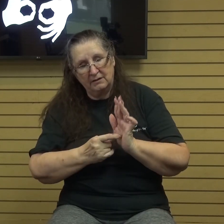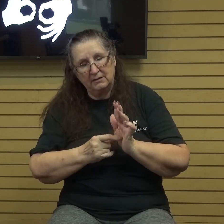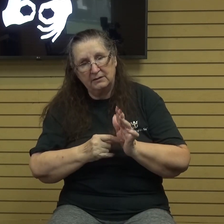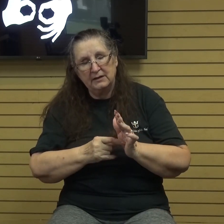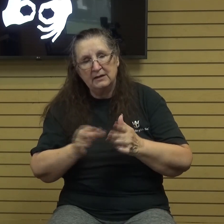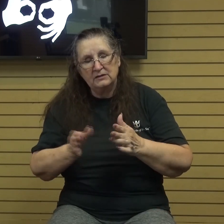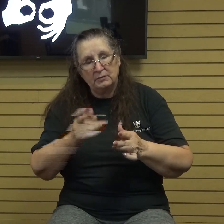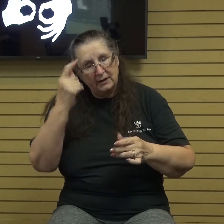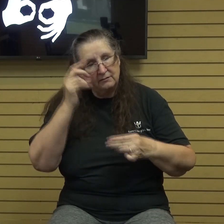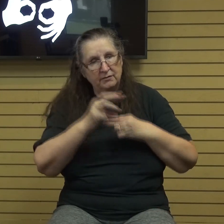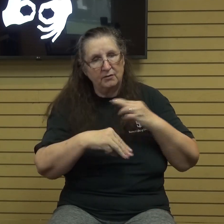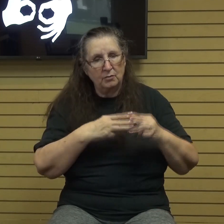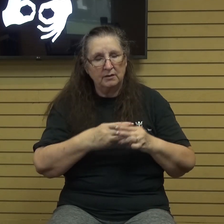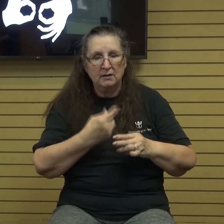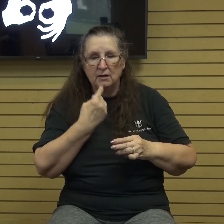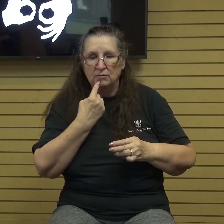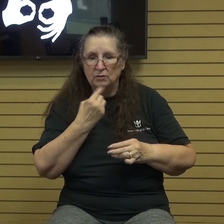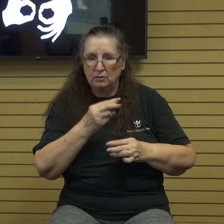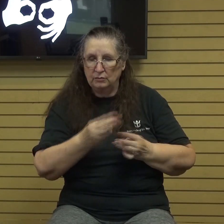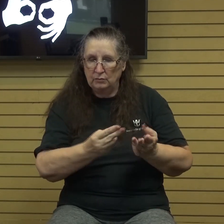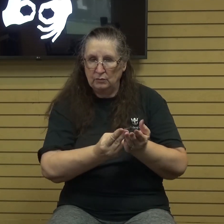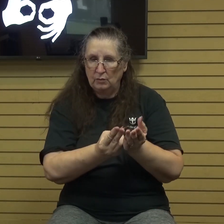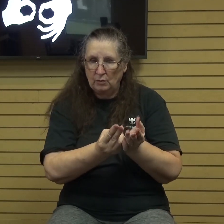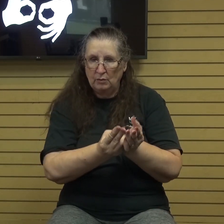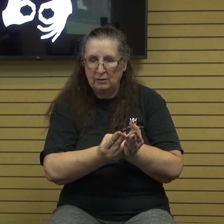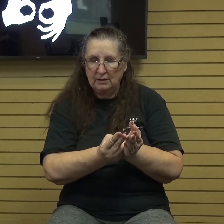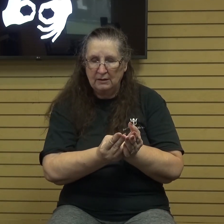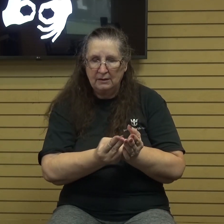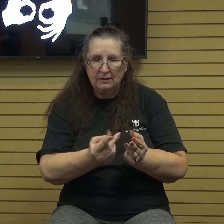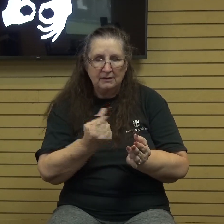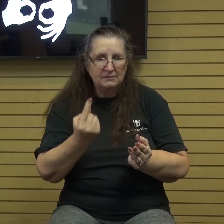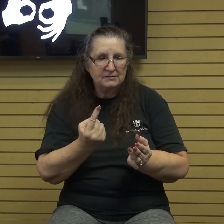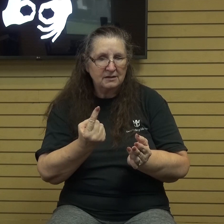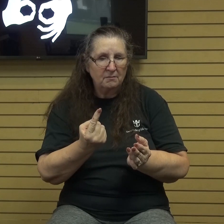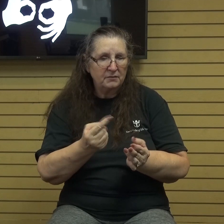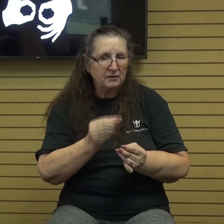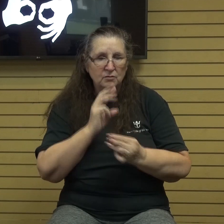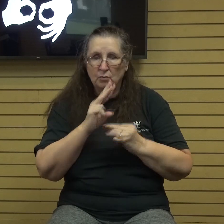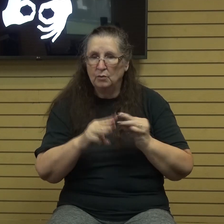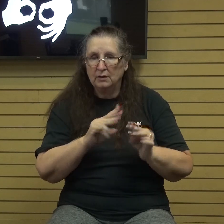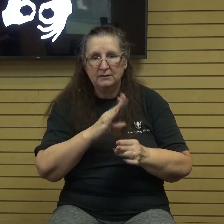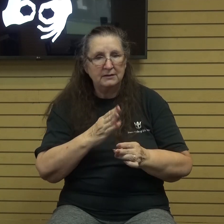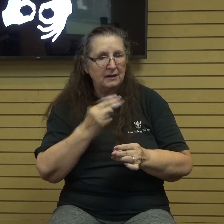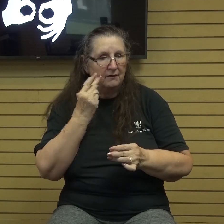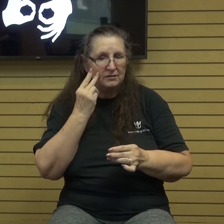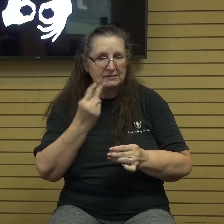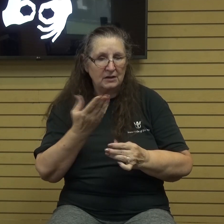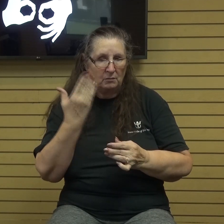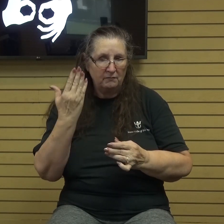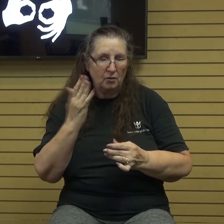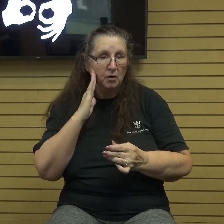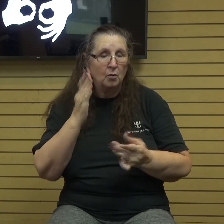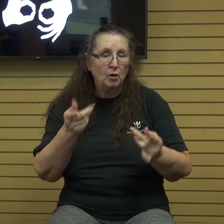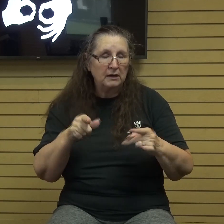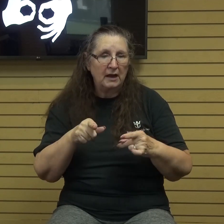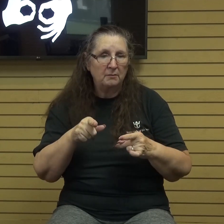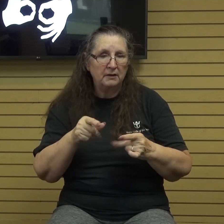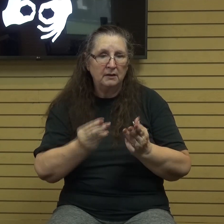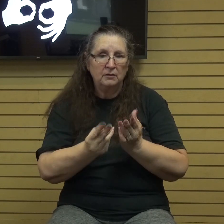God told Noah that something that the world had never seen before was going to happen. Noah showed his faith